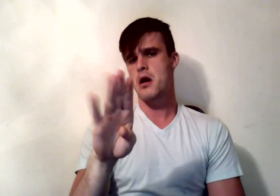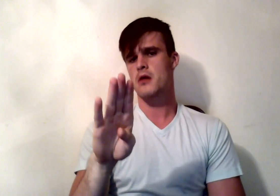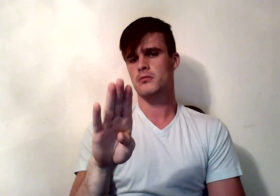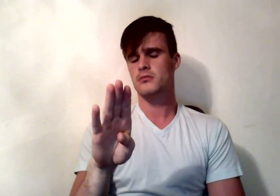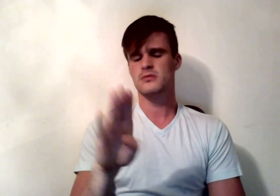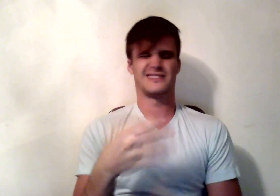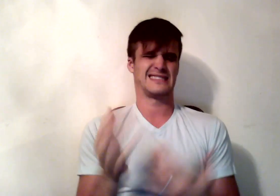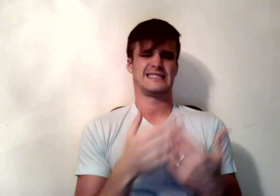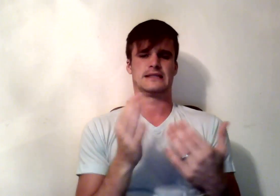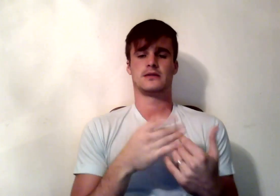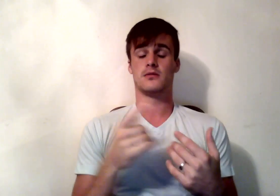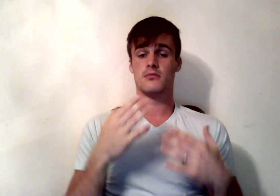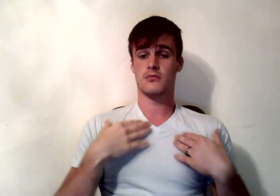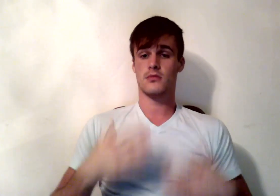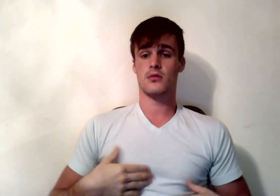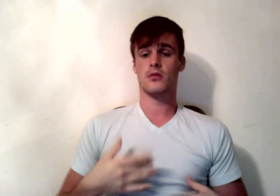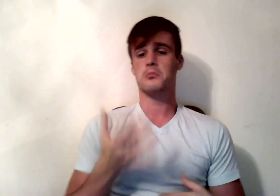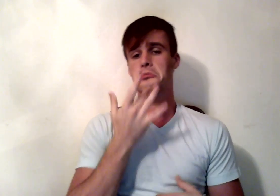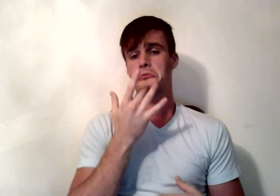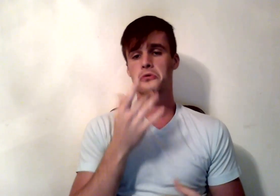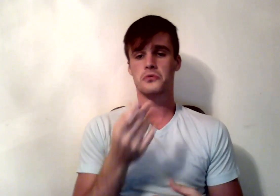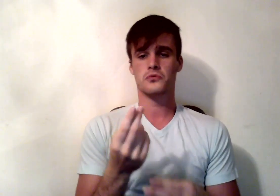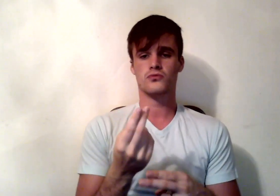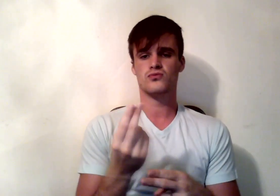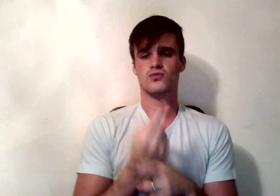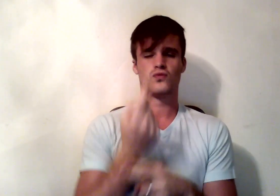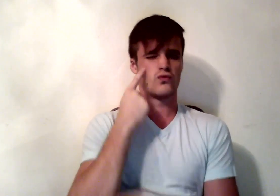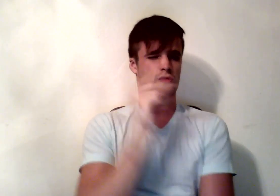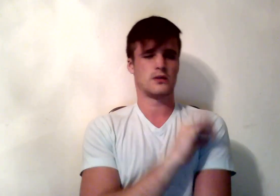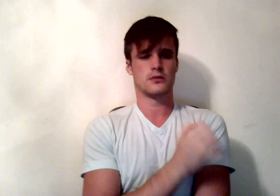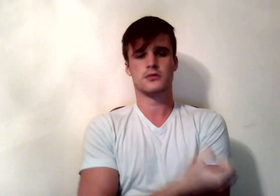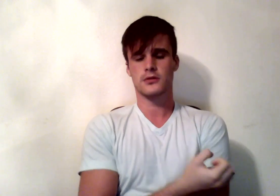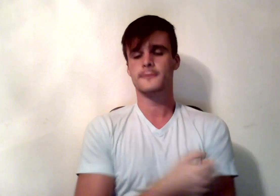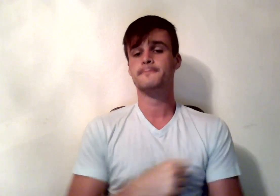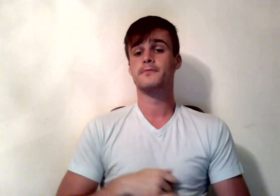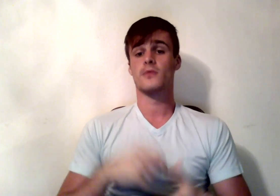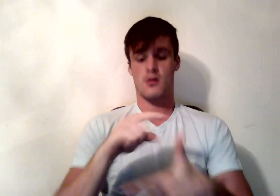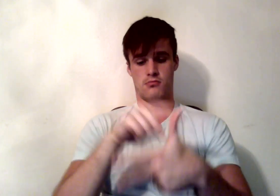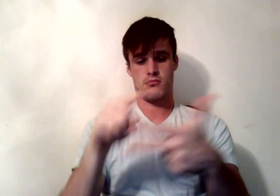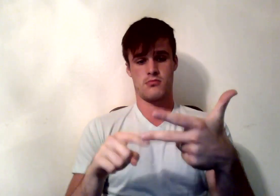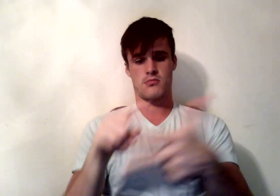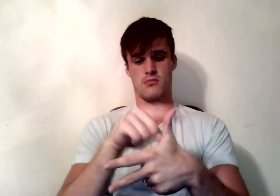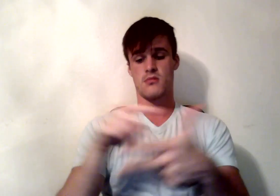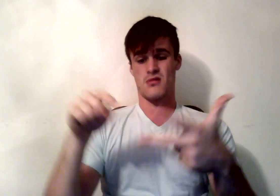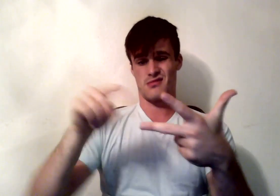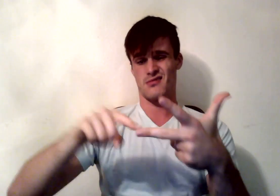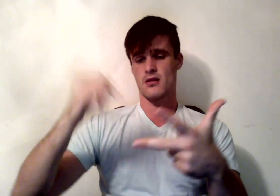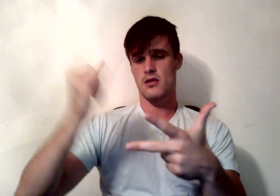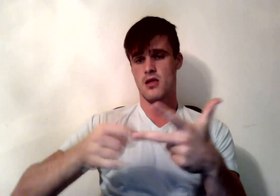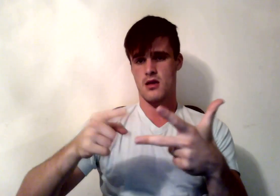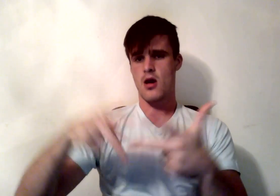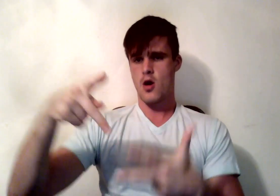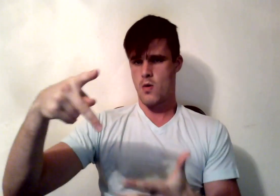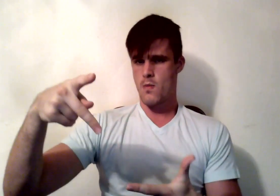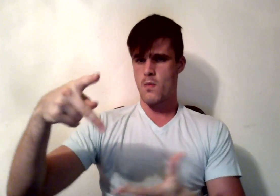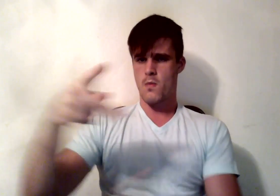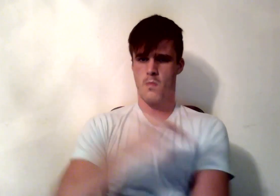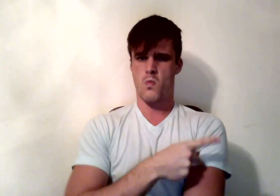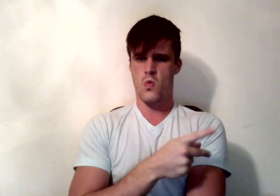But, of the three energy-yielding nutrients, proteins are your body's last choice for energy. This is because proteins